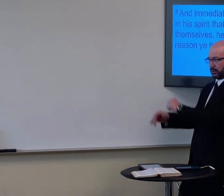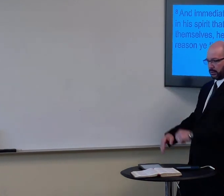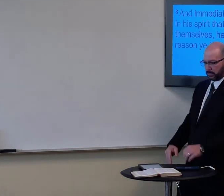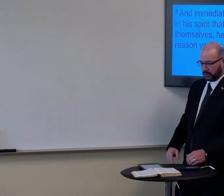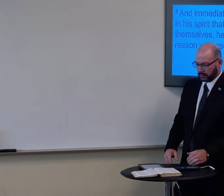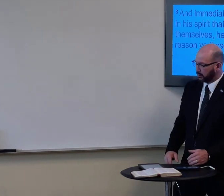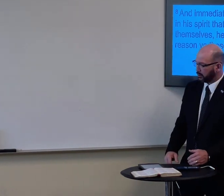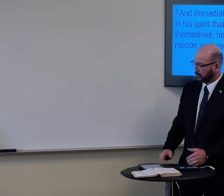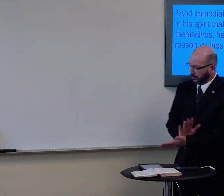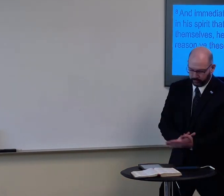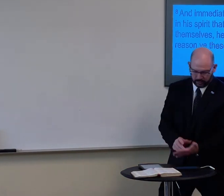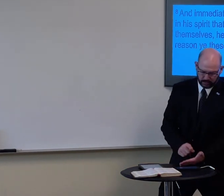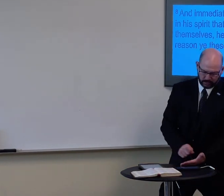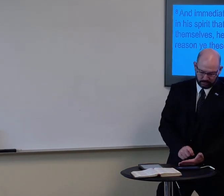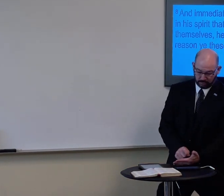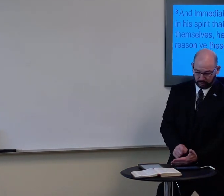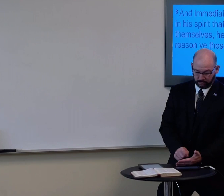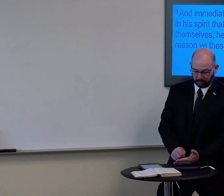hang on a second, trick question,